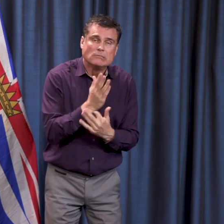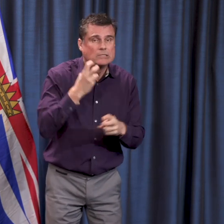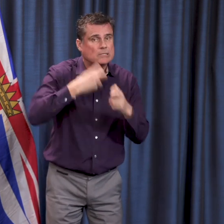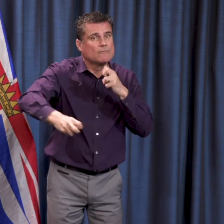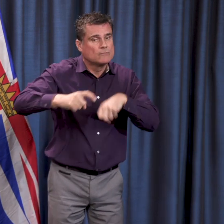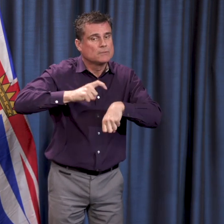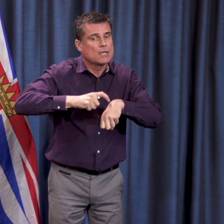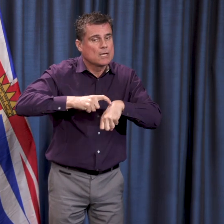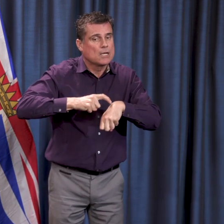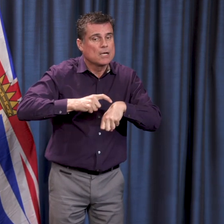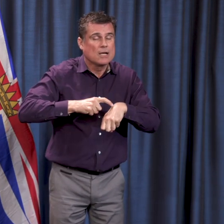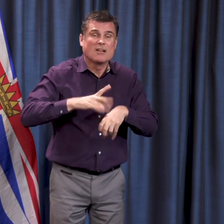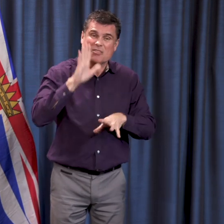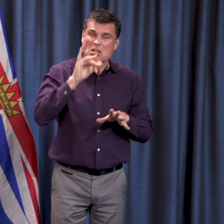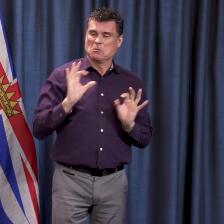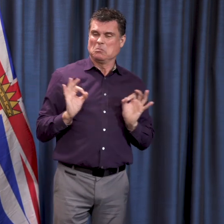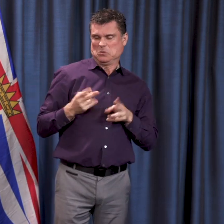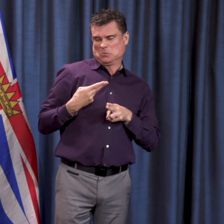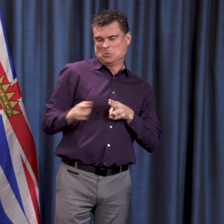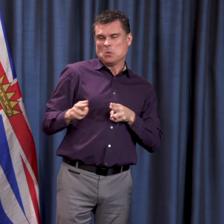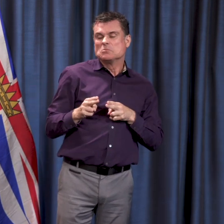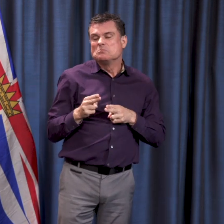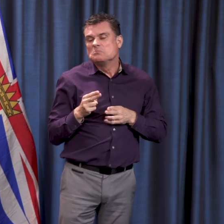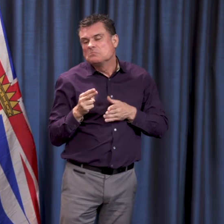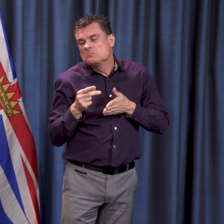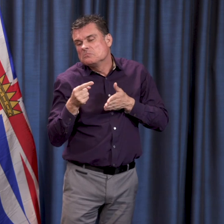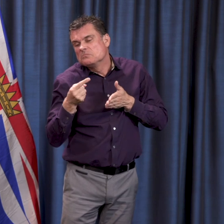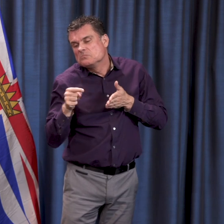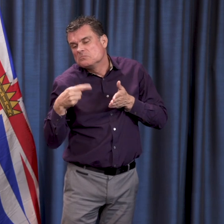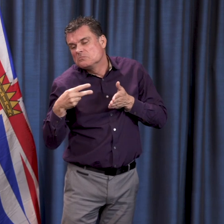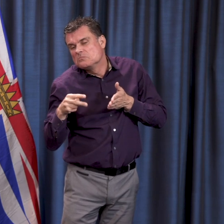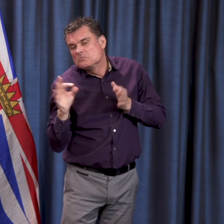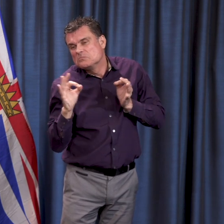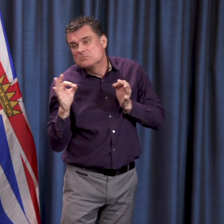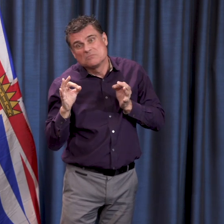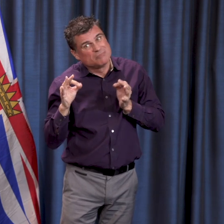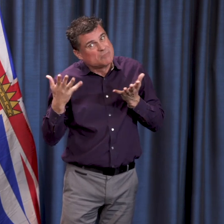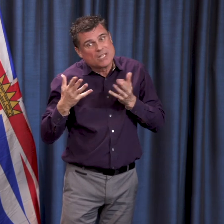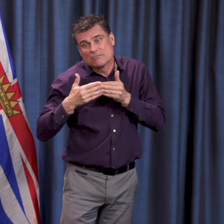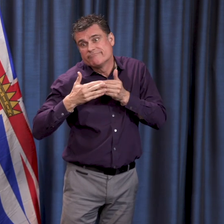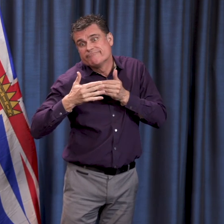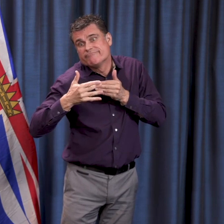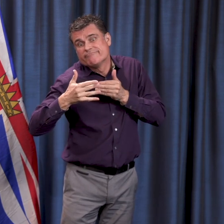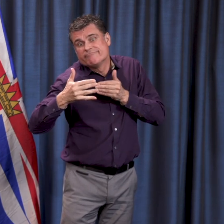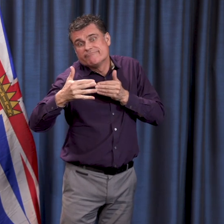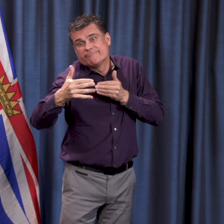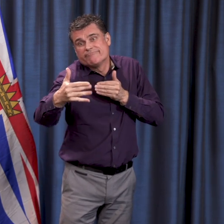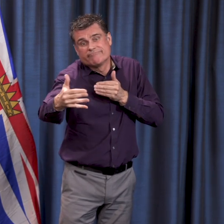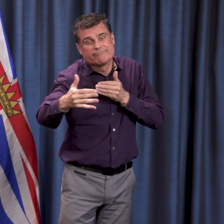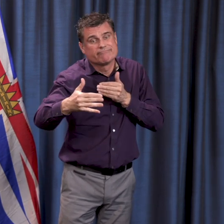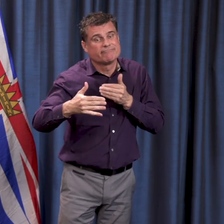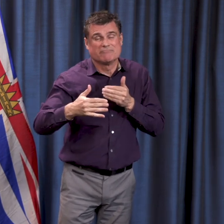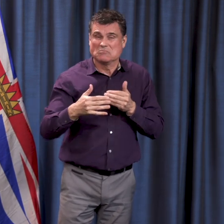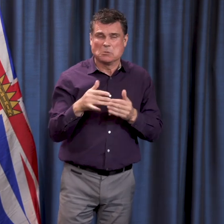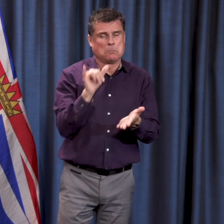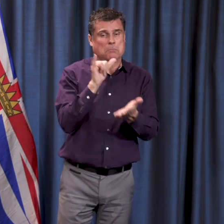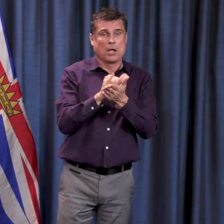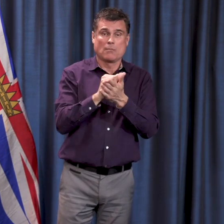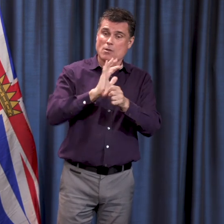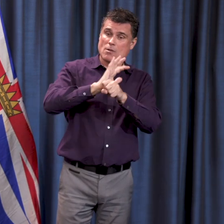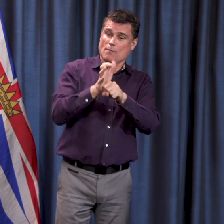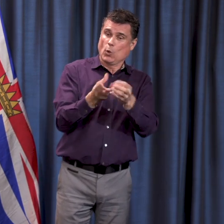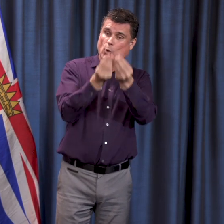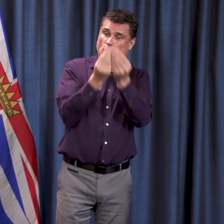anytime soon. There's not a quick fix. Although the measures we're taking now, the measures we are all taking now, will play a